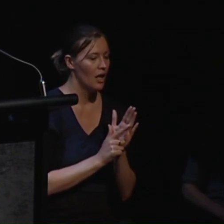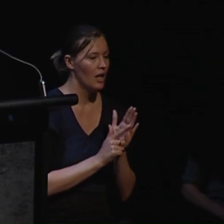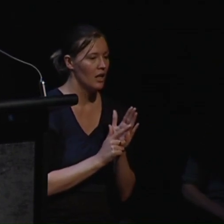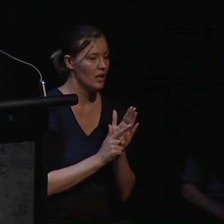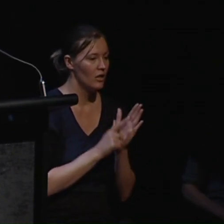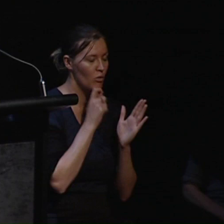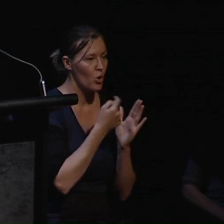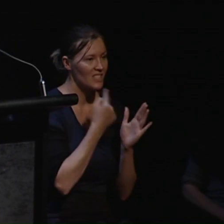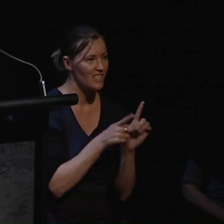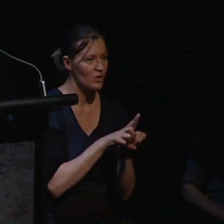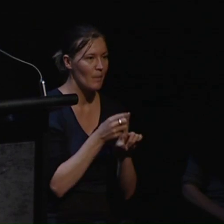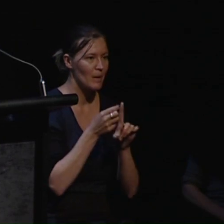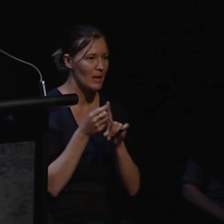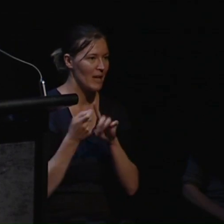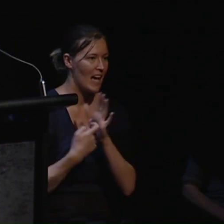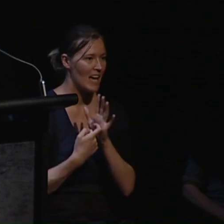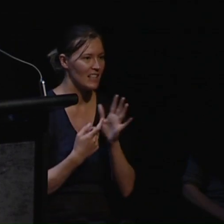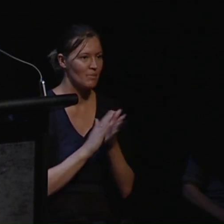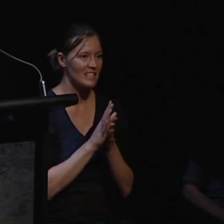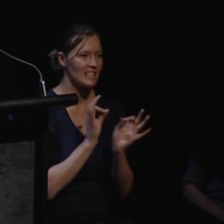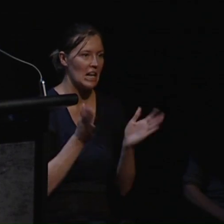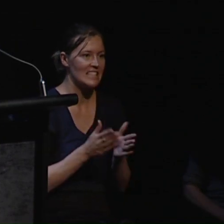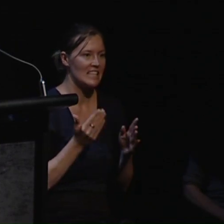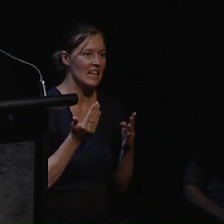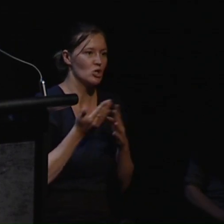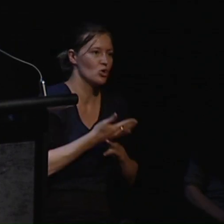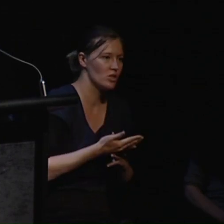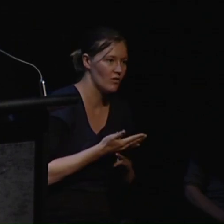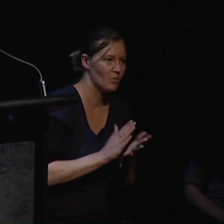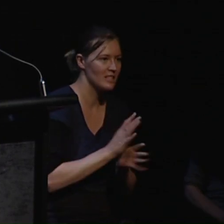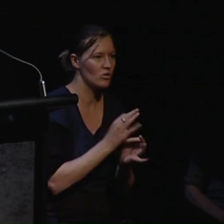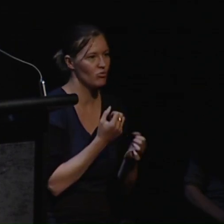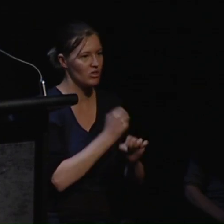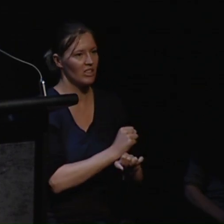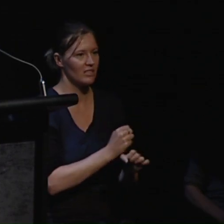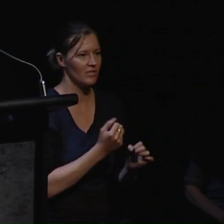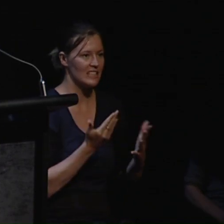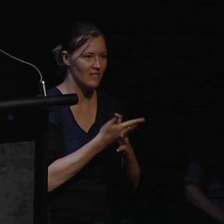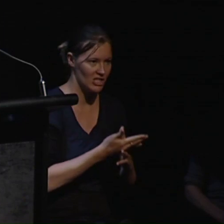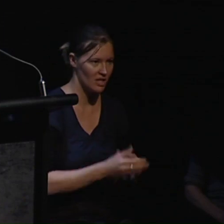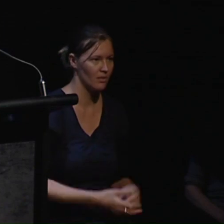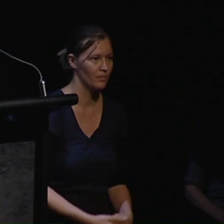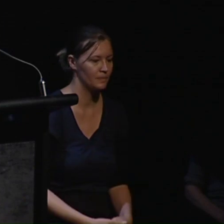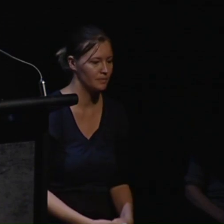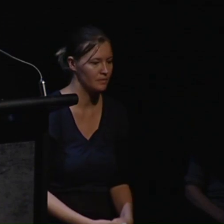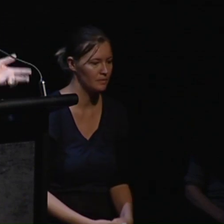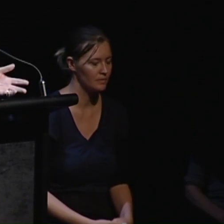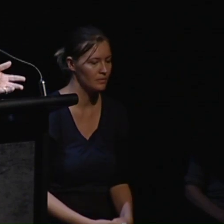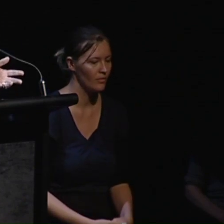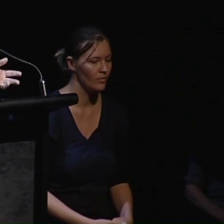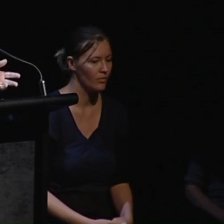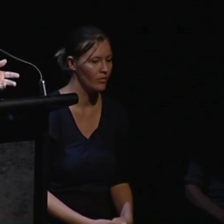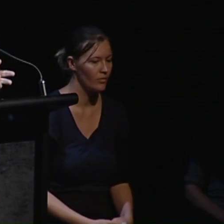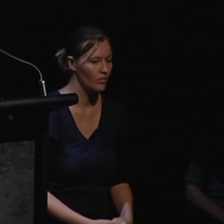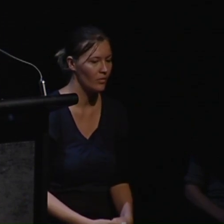one that is least intrusive through adopting the principle of the least restrictive intervention and that the person subject